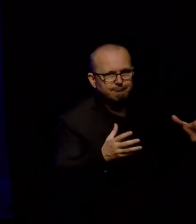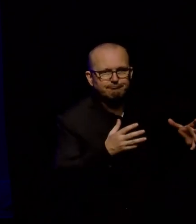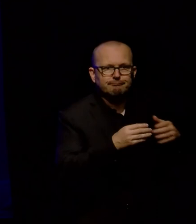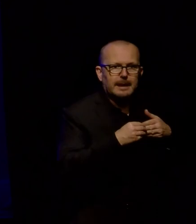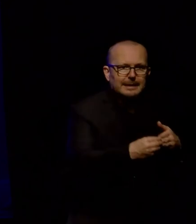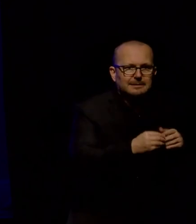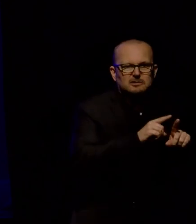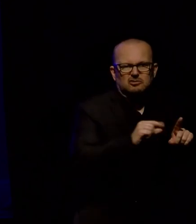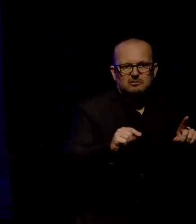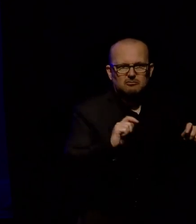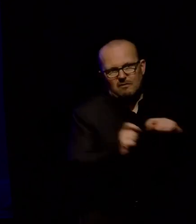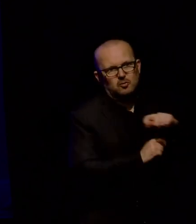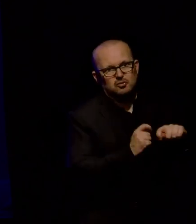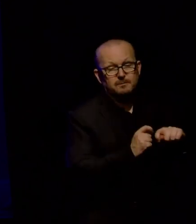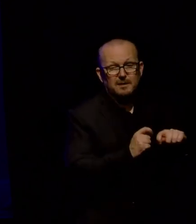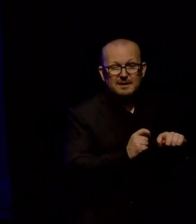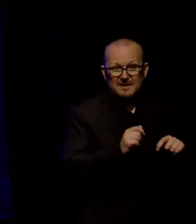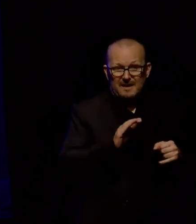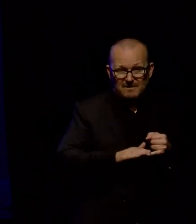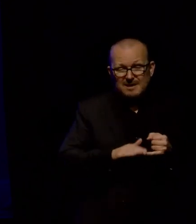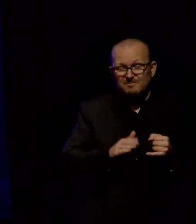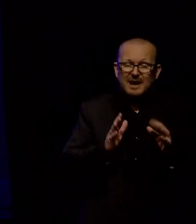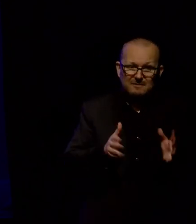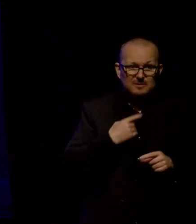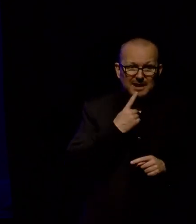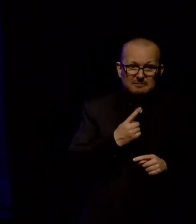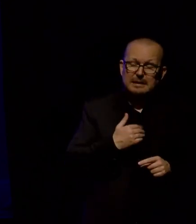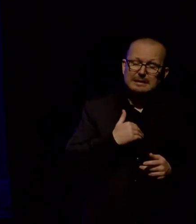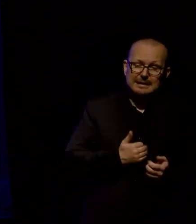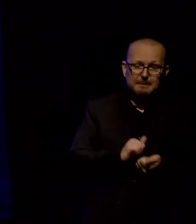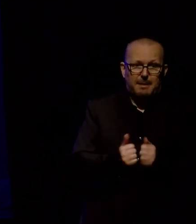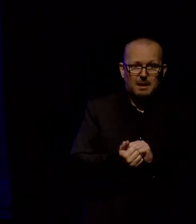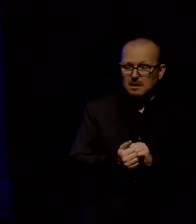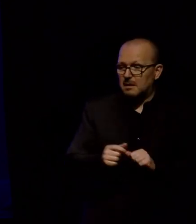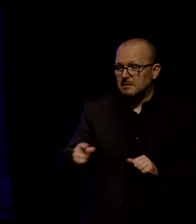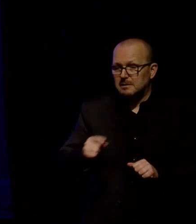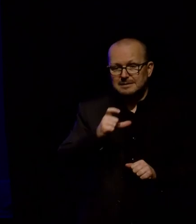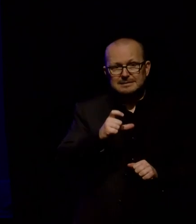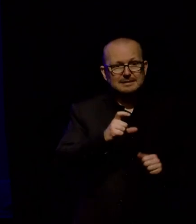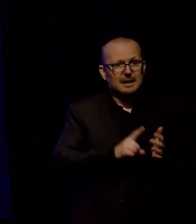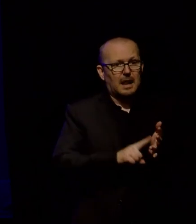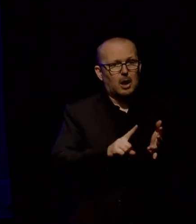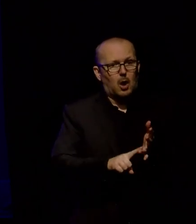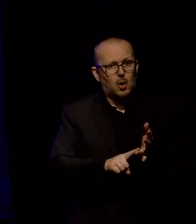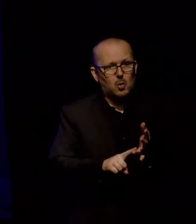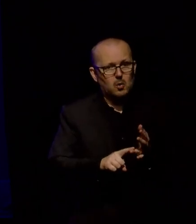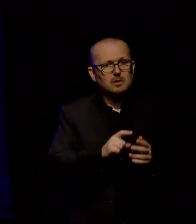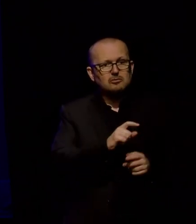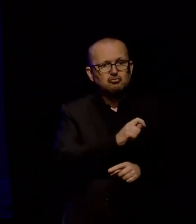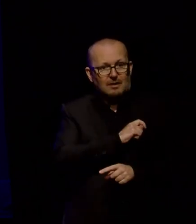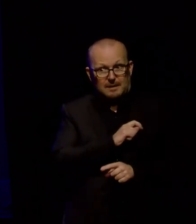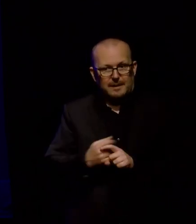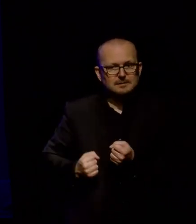Finally, just acknowledging that we could not have done this project without the partners involved. Special mention to CLNL Gregory Trust, who supported the 3D printing cost,